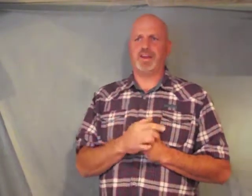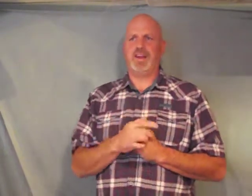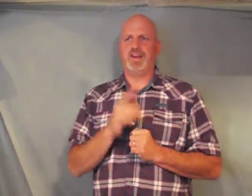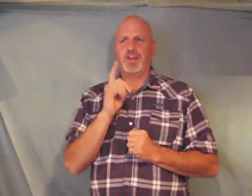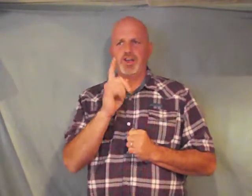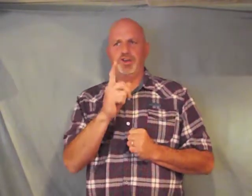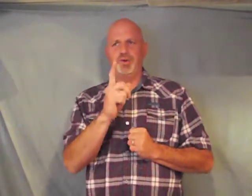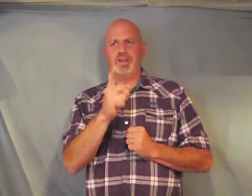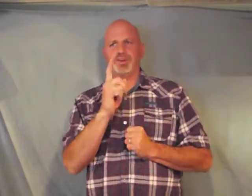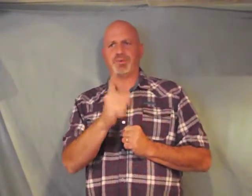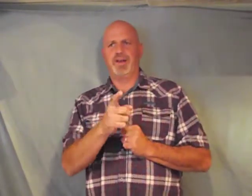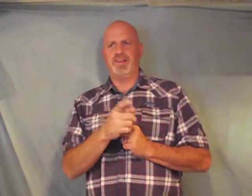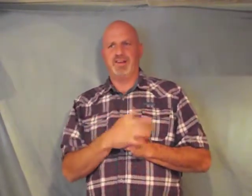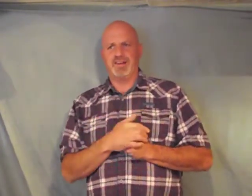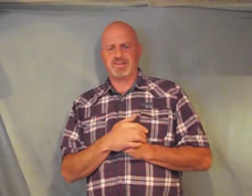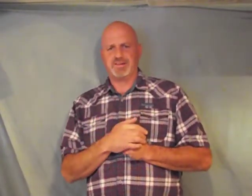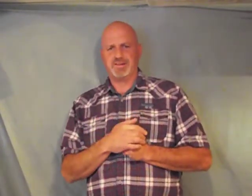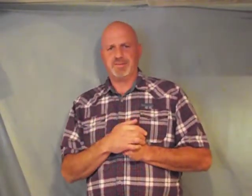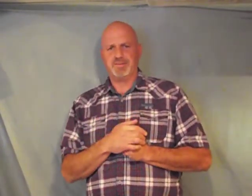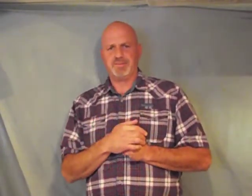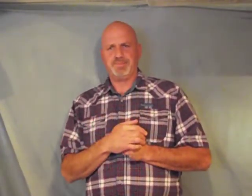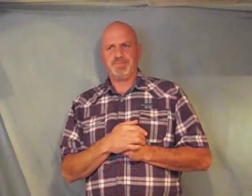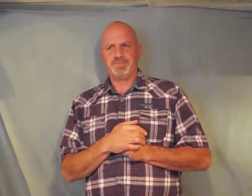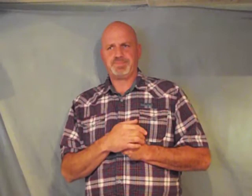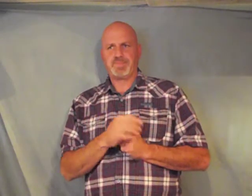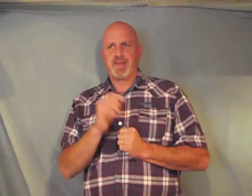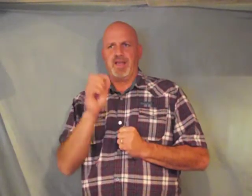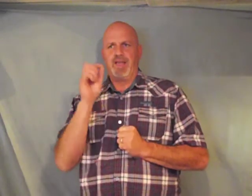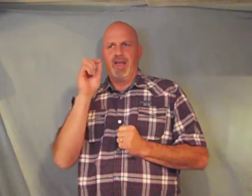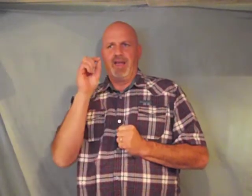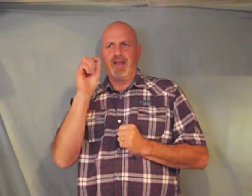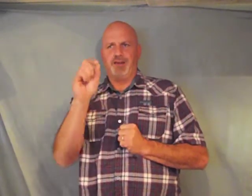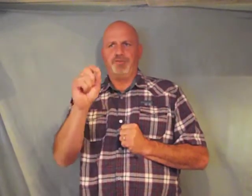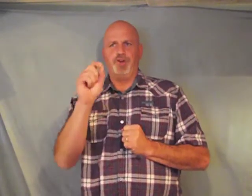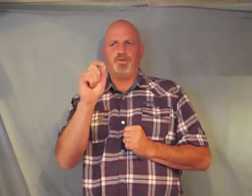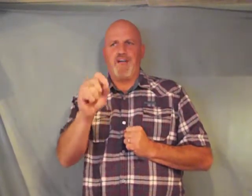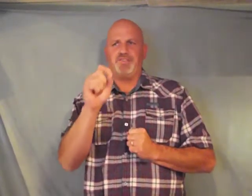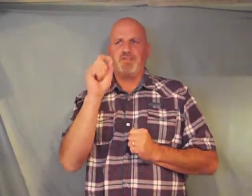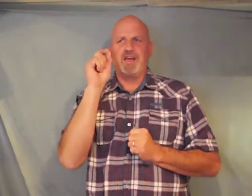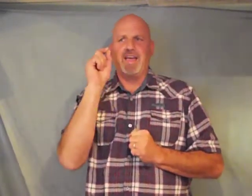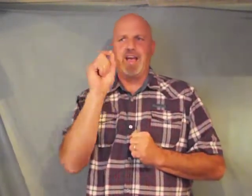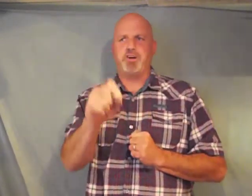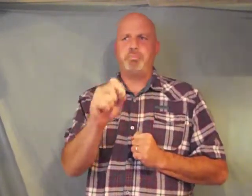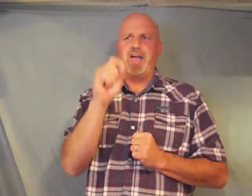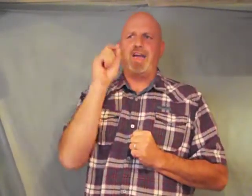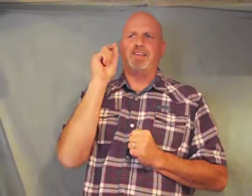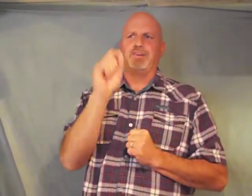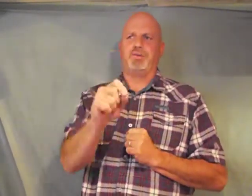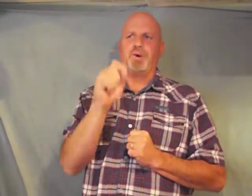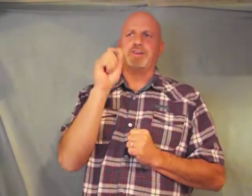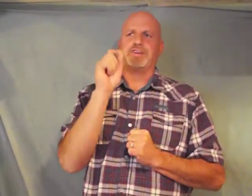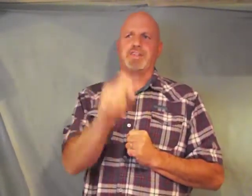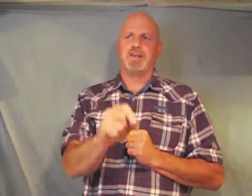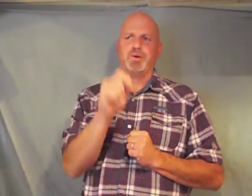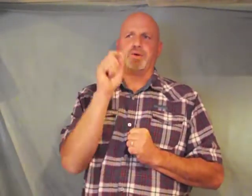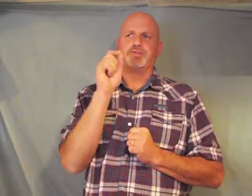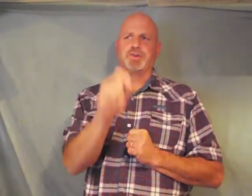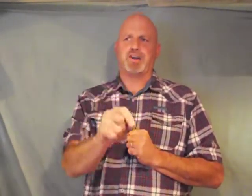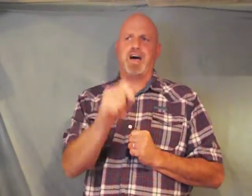you need to read this and if you faithfully obey the voice of the Lord your God